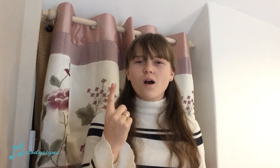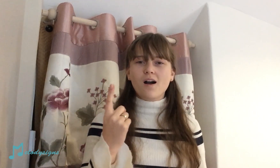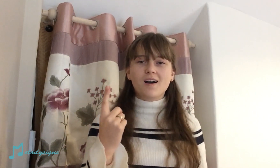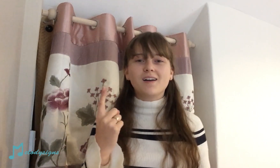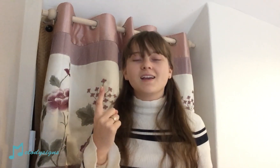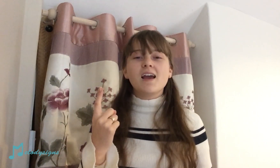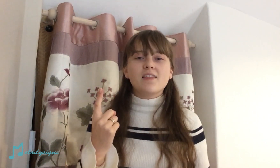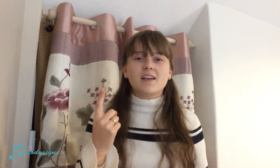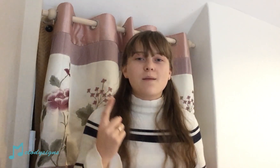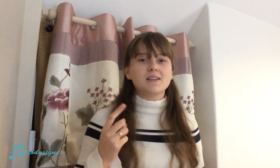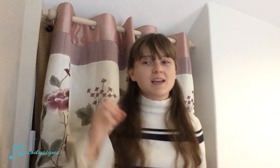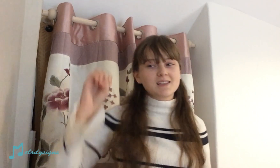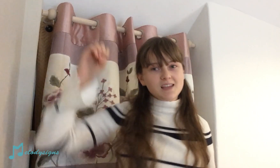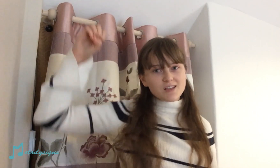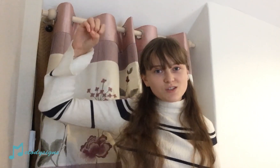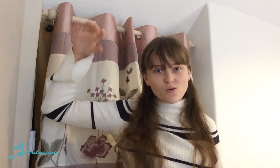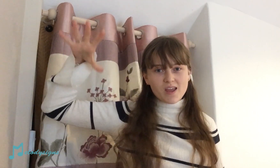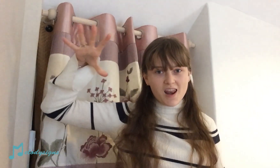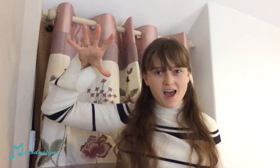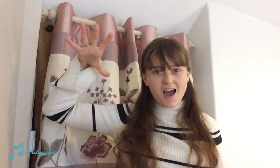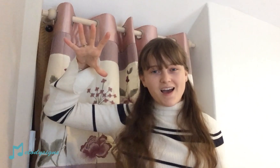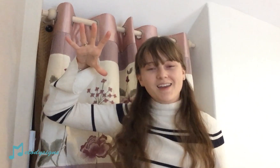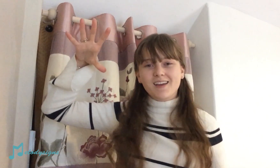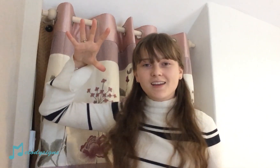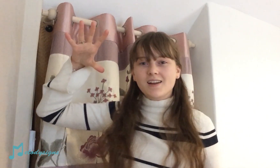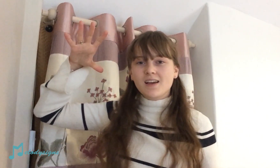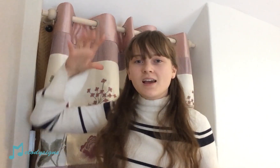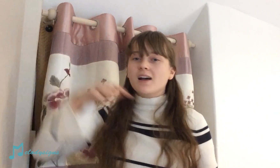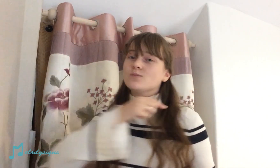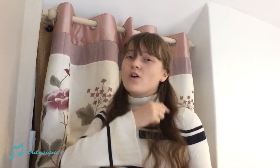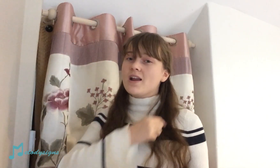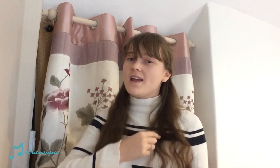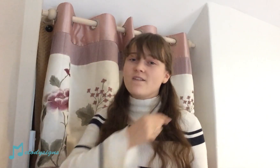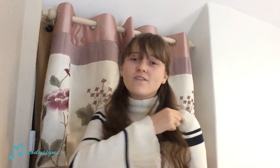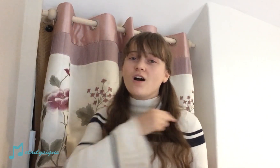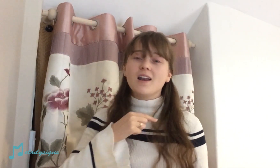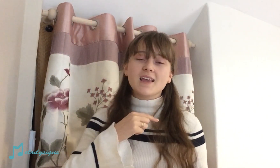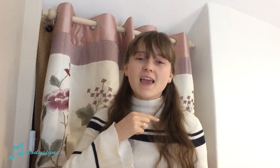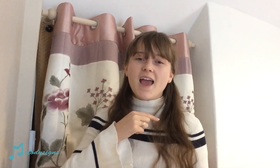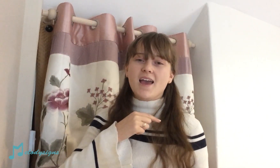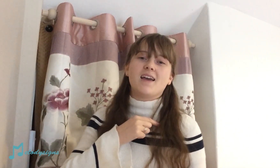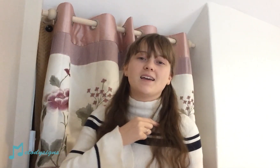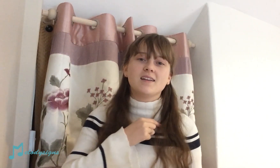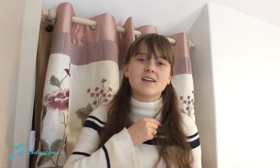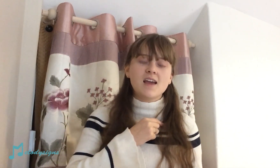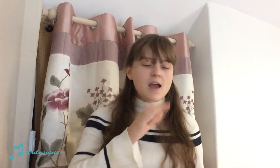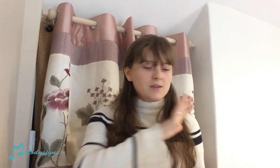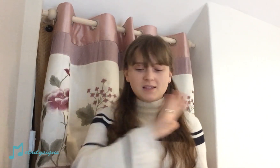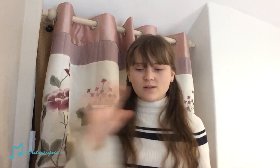want, and got my dick dick to be alive I swore I'd never fall again, but this